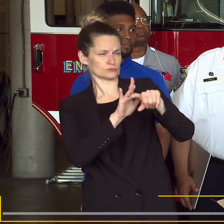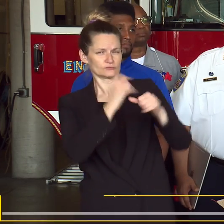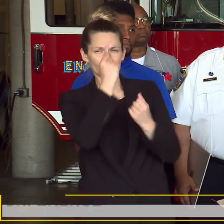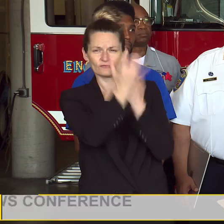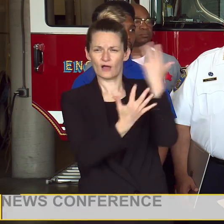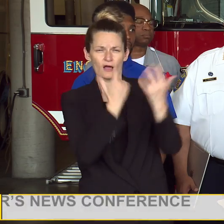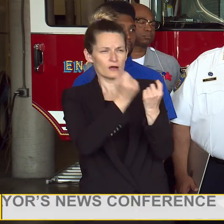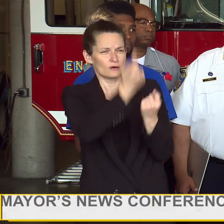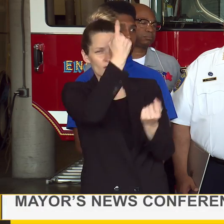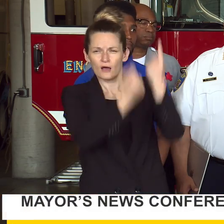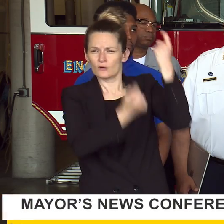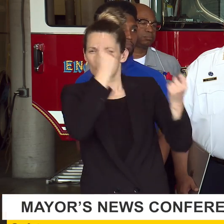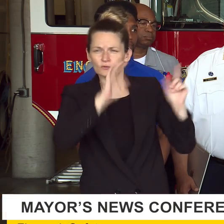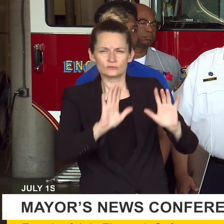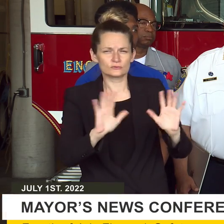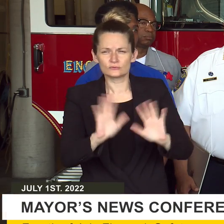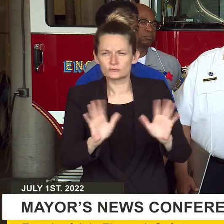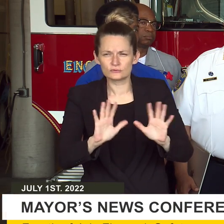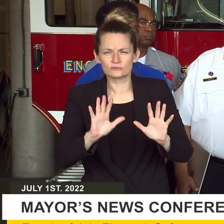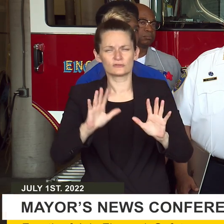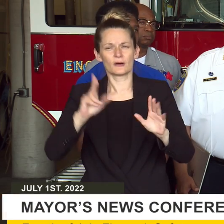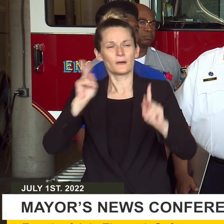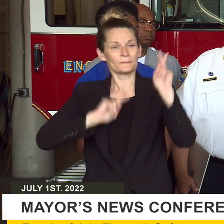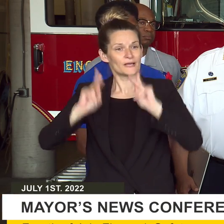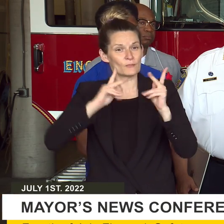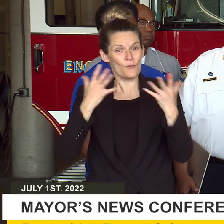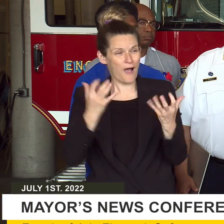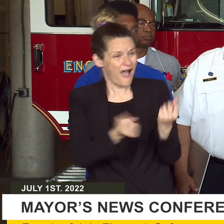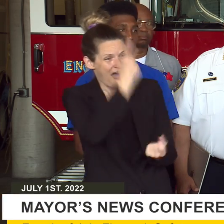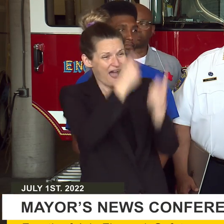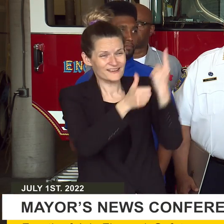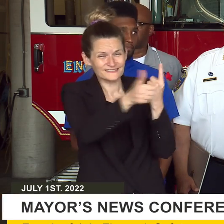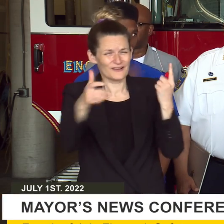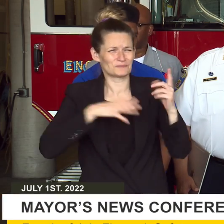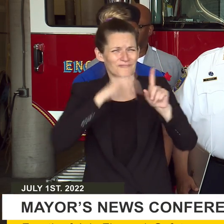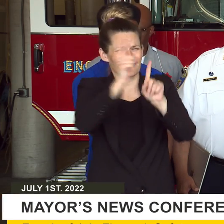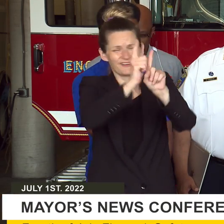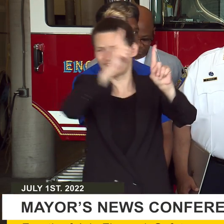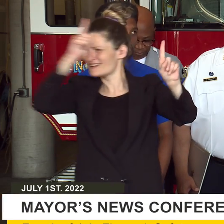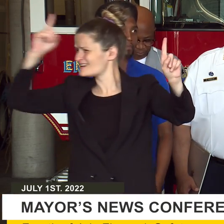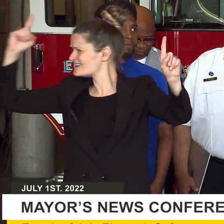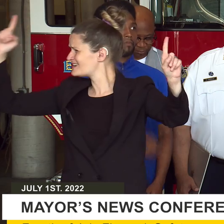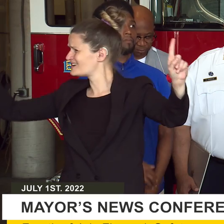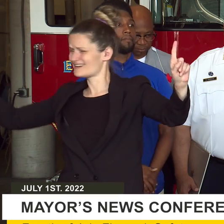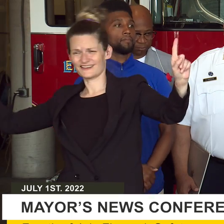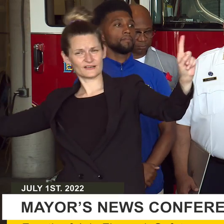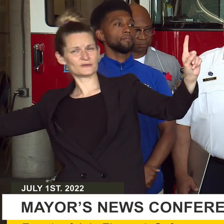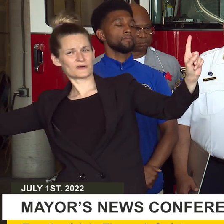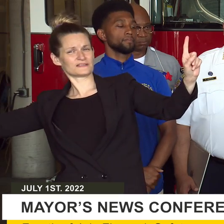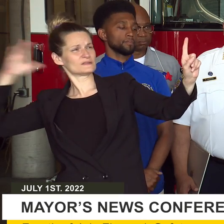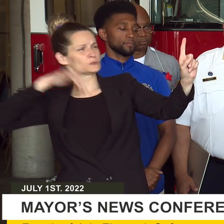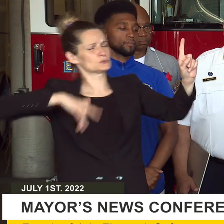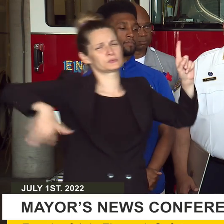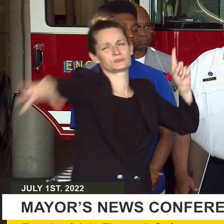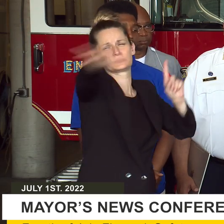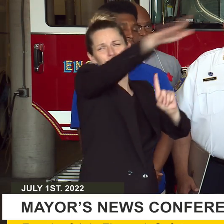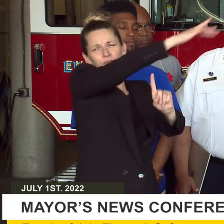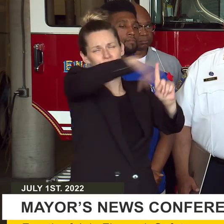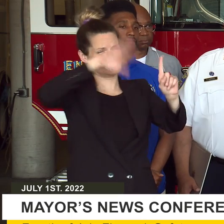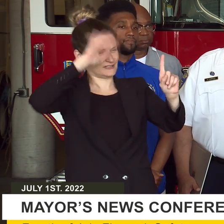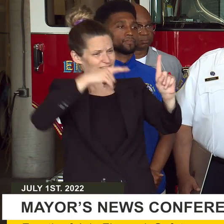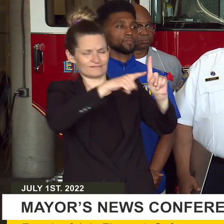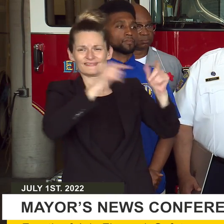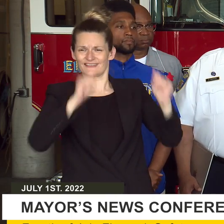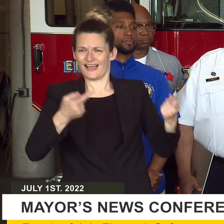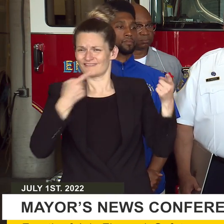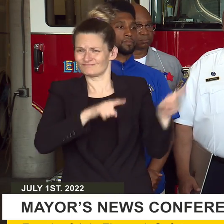fireworks from a safe distance. Call 911 immediately if someone gets injured from a firework. It's just not children.